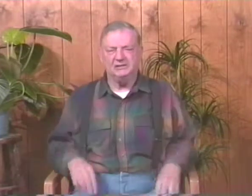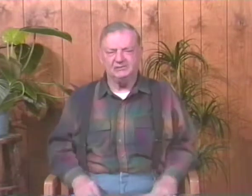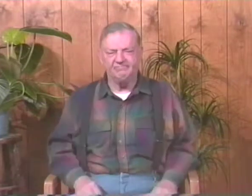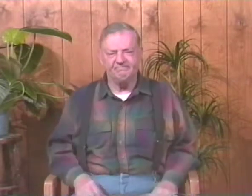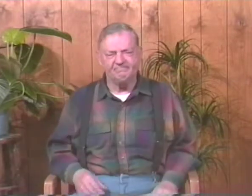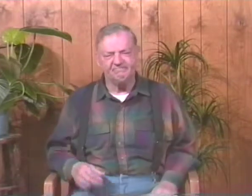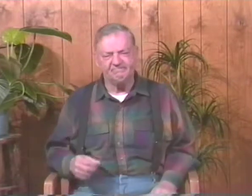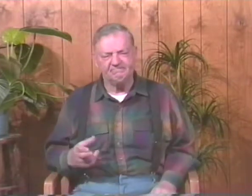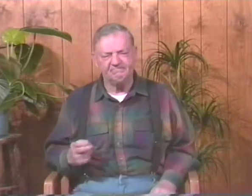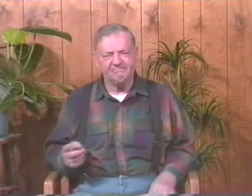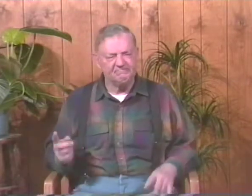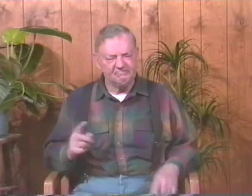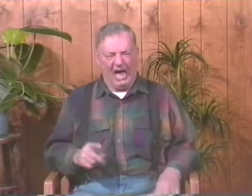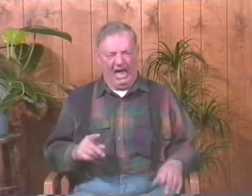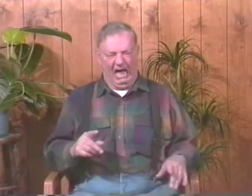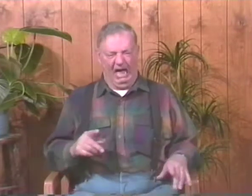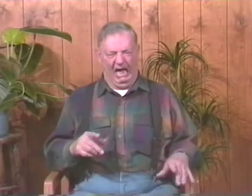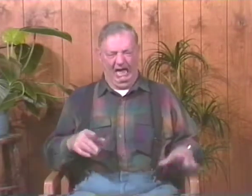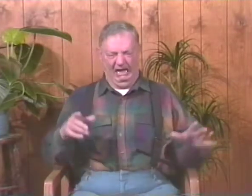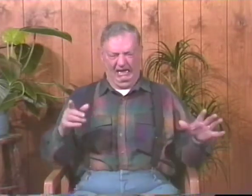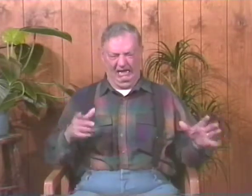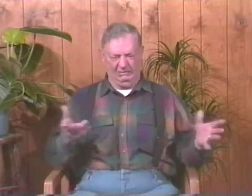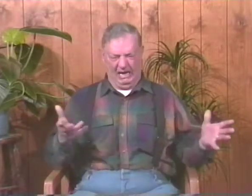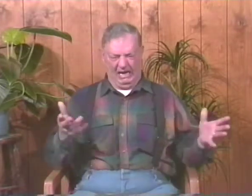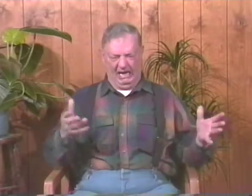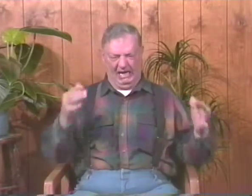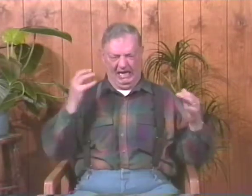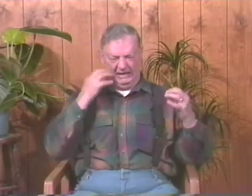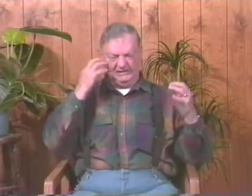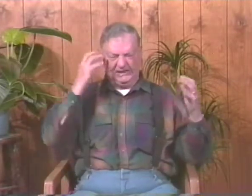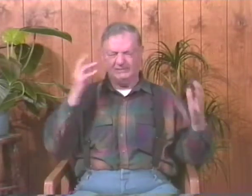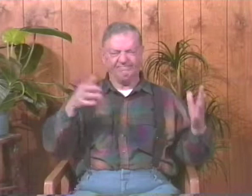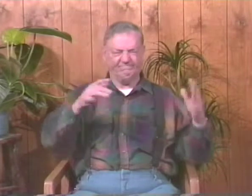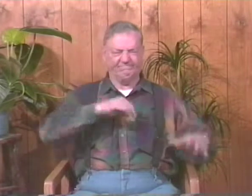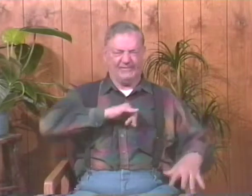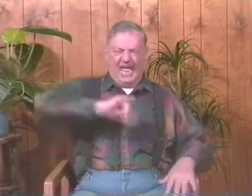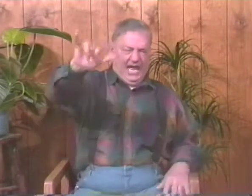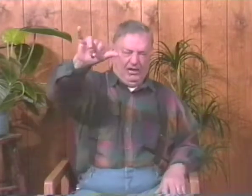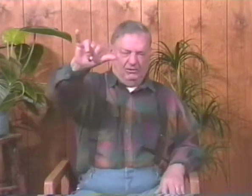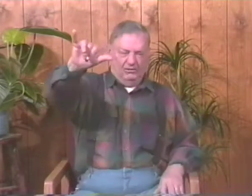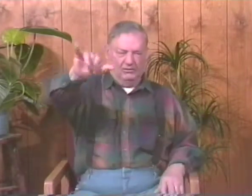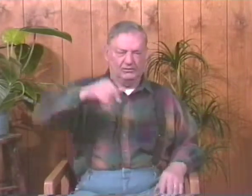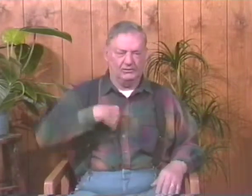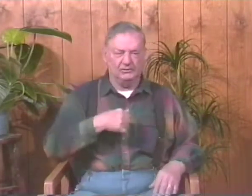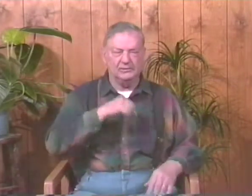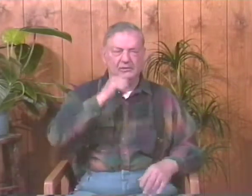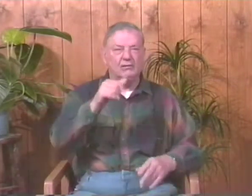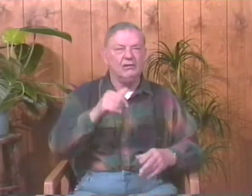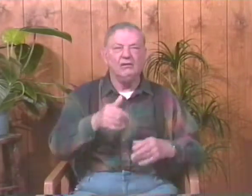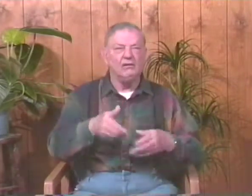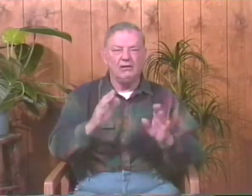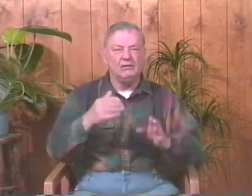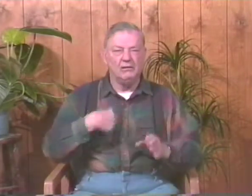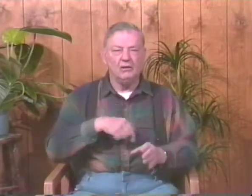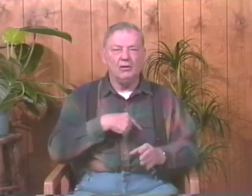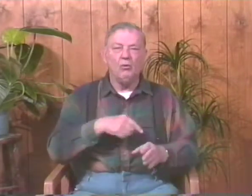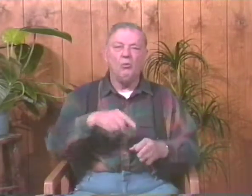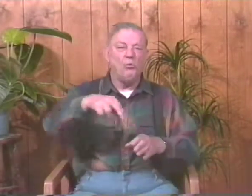always looked very, very nice. And she came and said, what is wrong with you boys? She said, oh, stay out. I don't want you here.